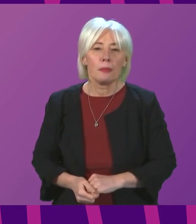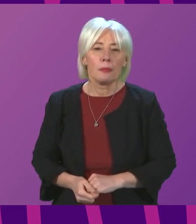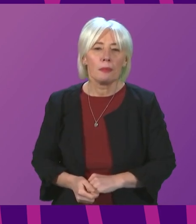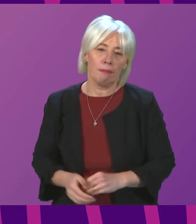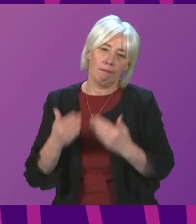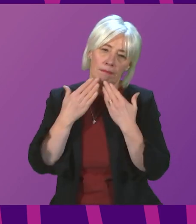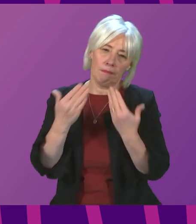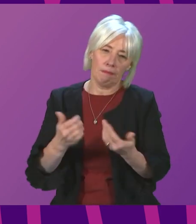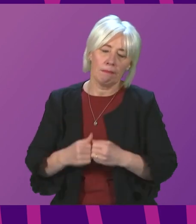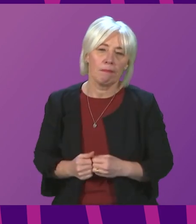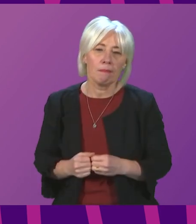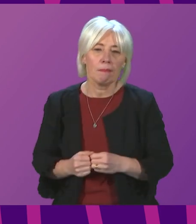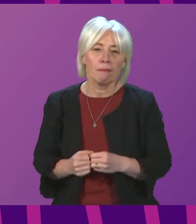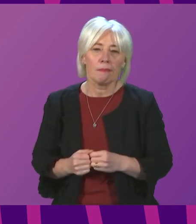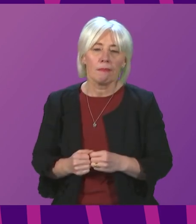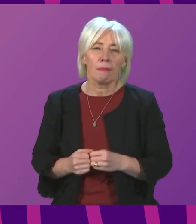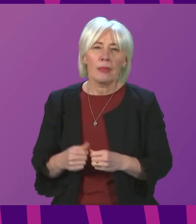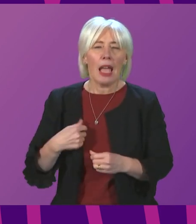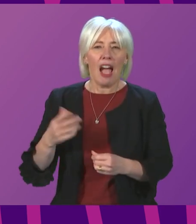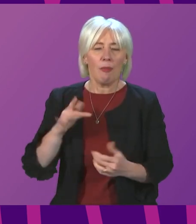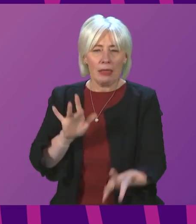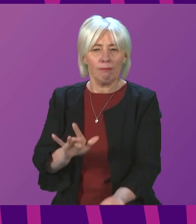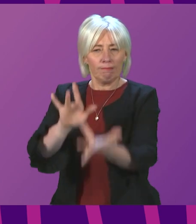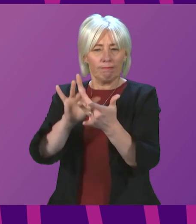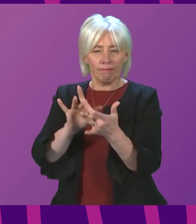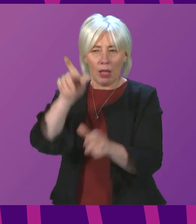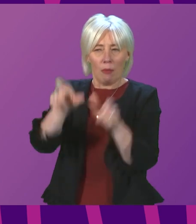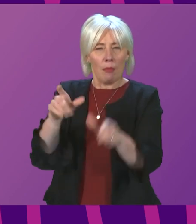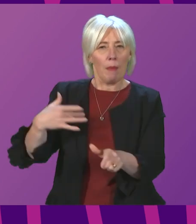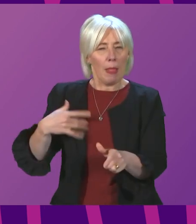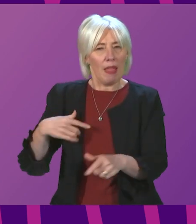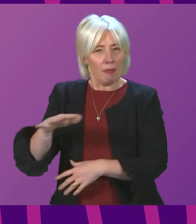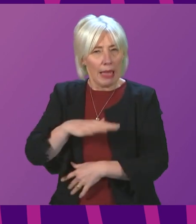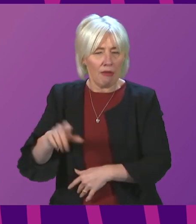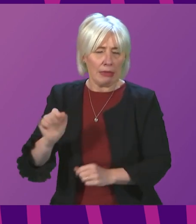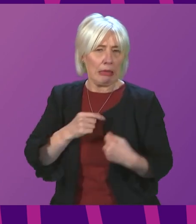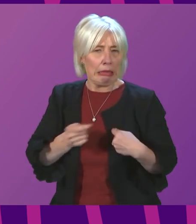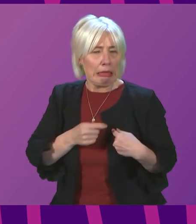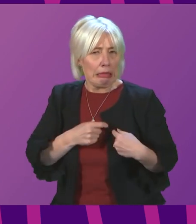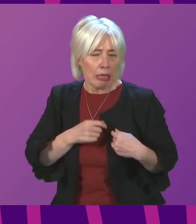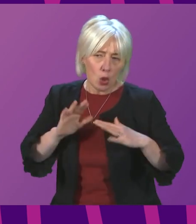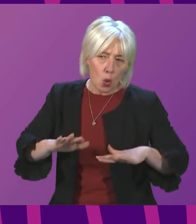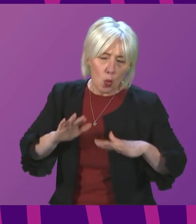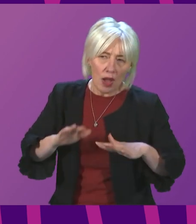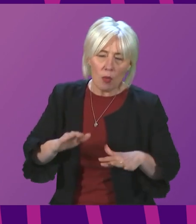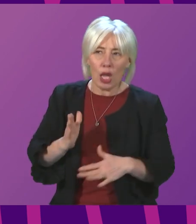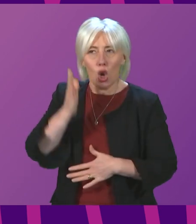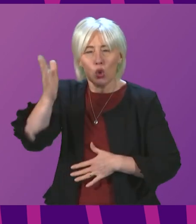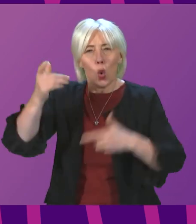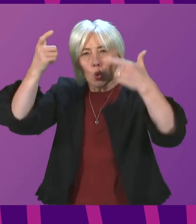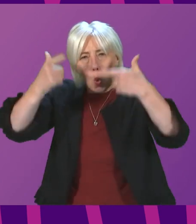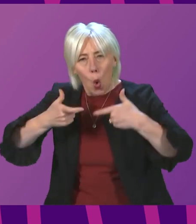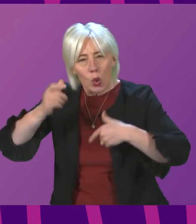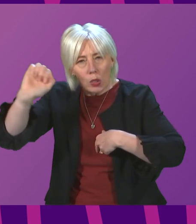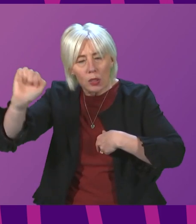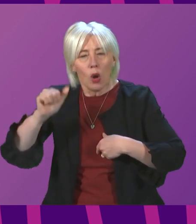Thank you, Presiding Officer. I have been contacted by constituents who have advised of their anxieties as they await for cases to go to court. As